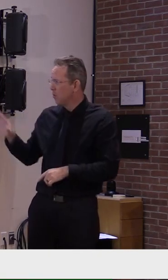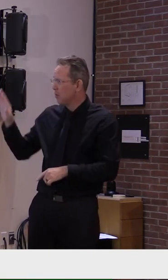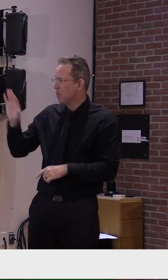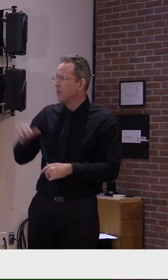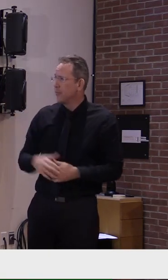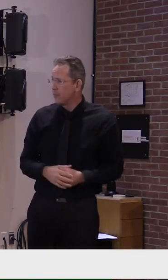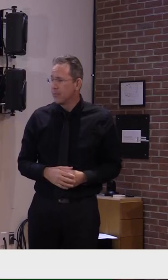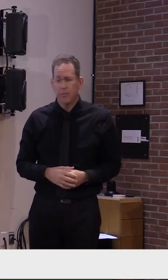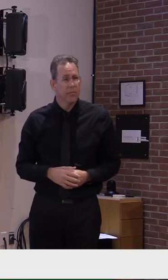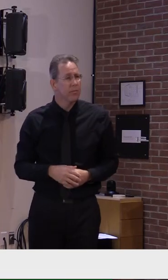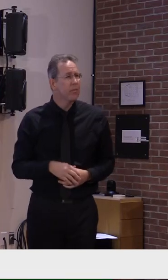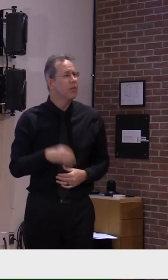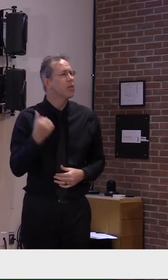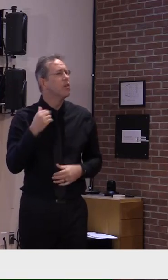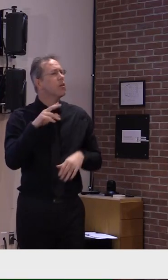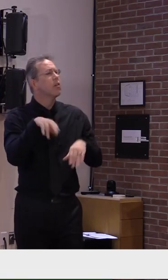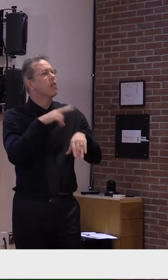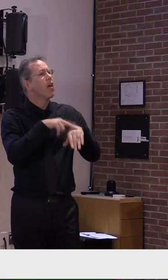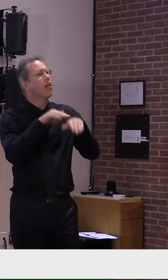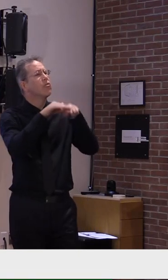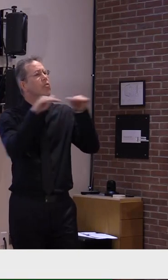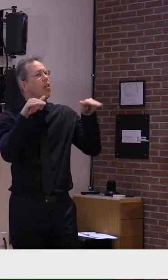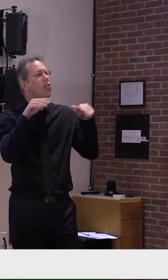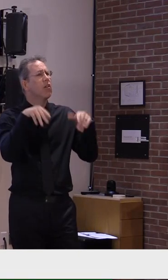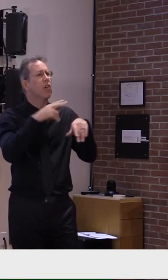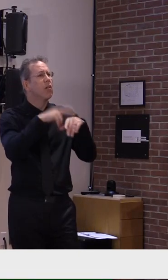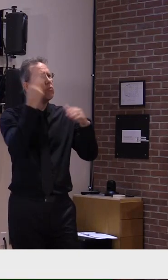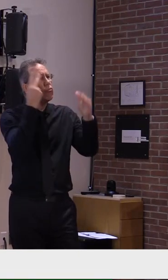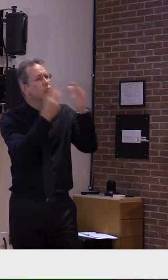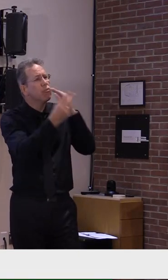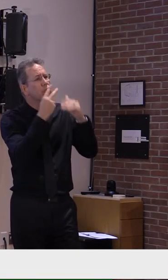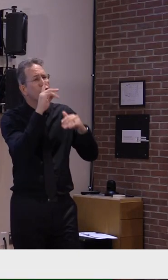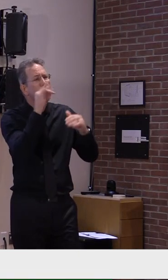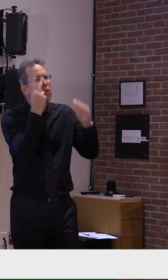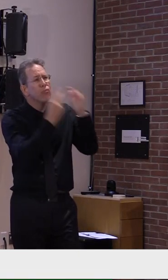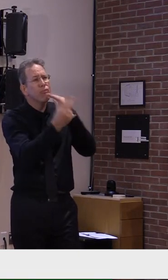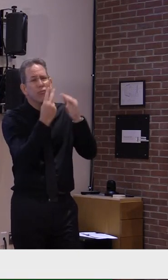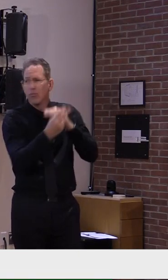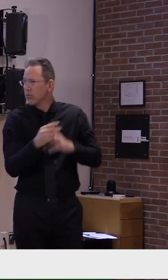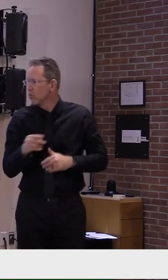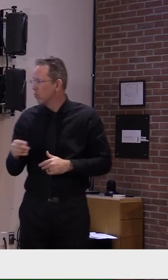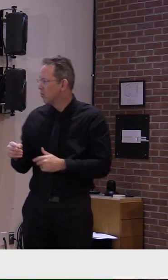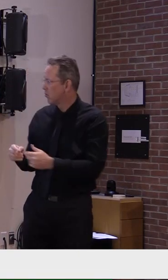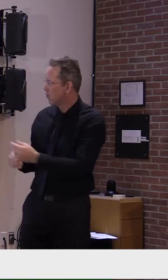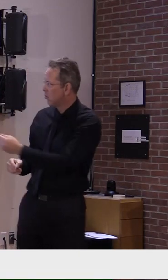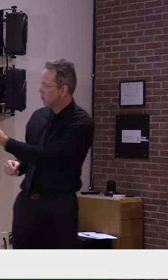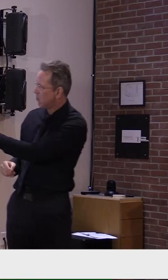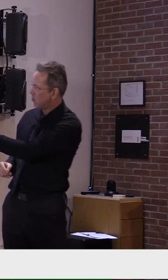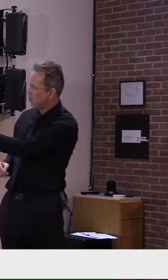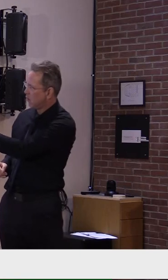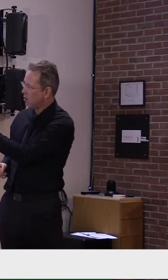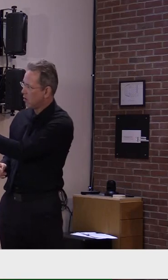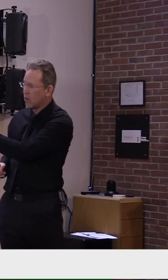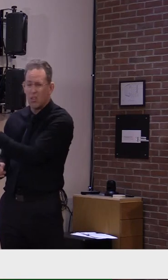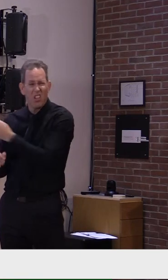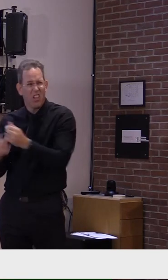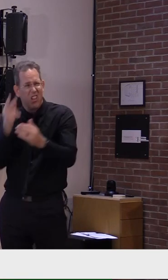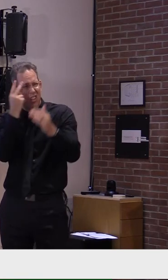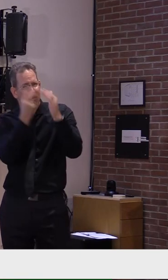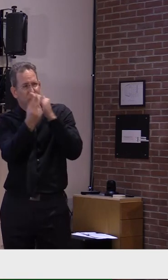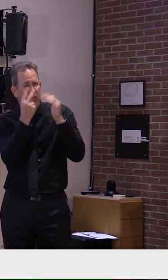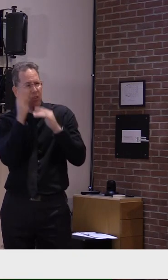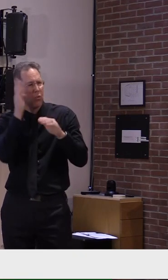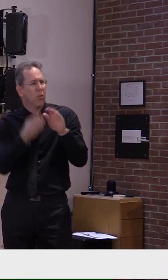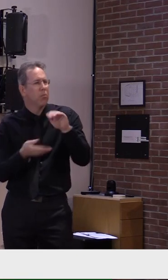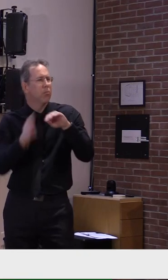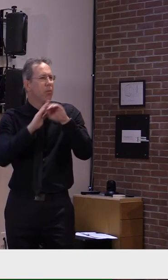If we go to our next slide, we'll see this is the national forecast, and again, things don't anticipate slowing down in the